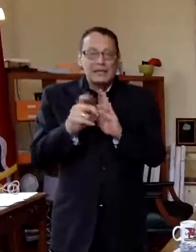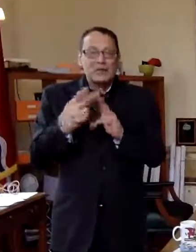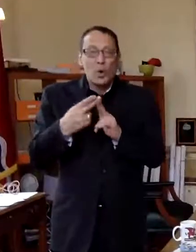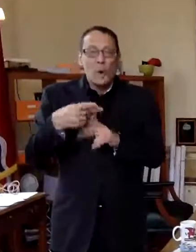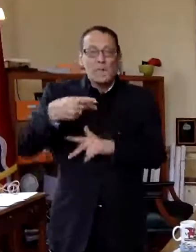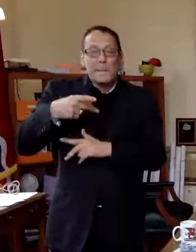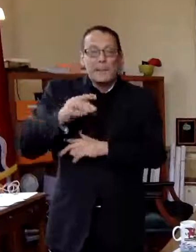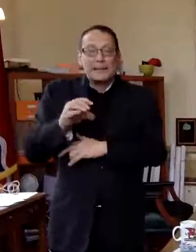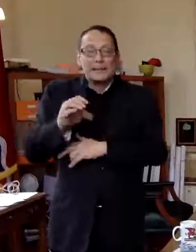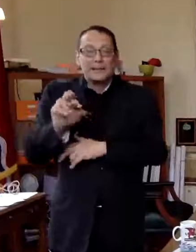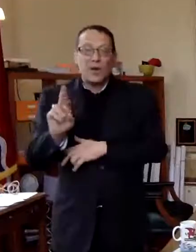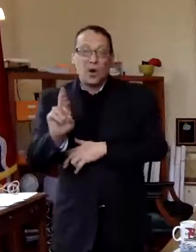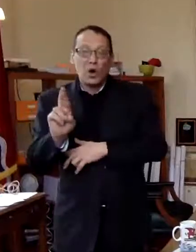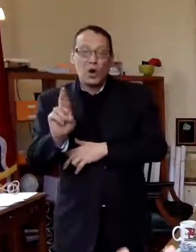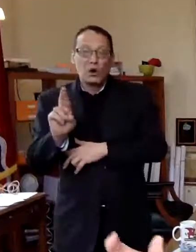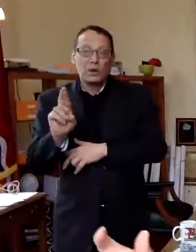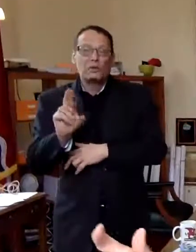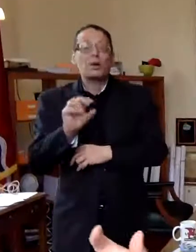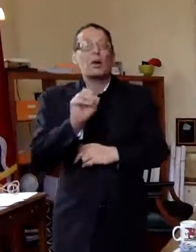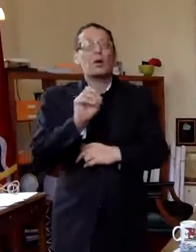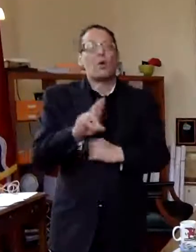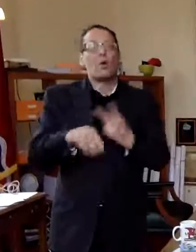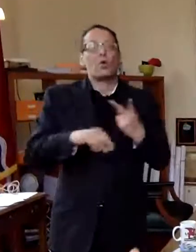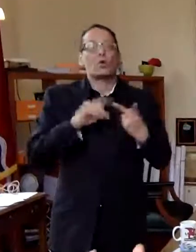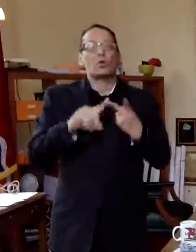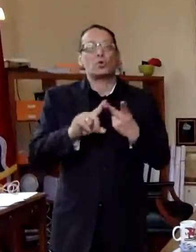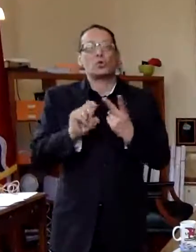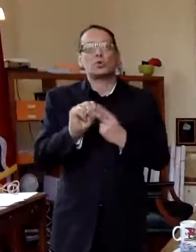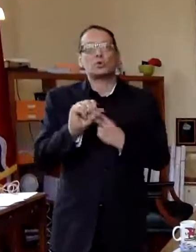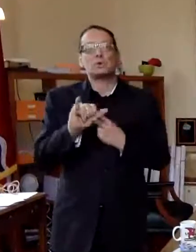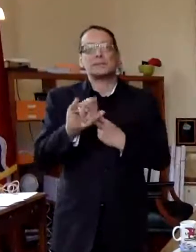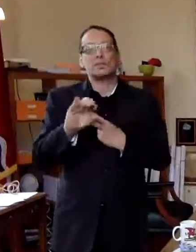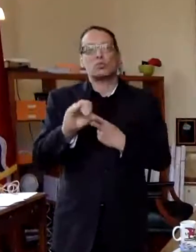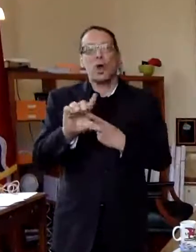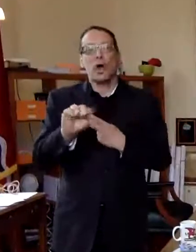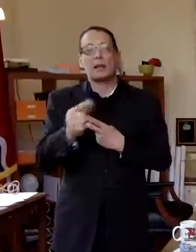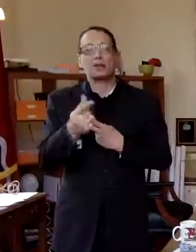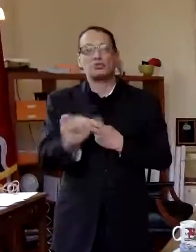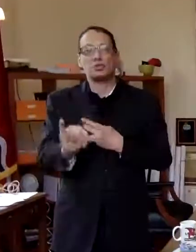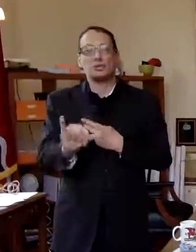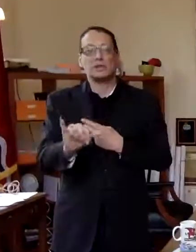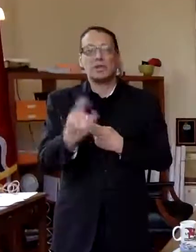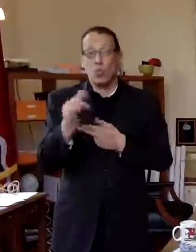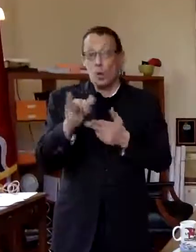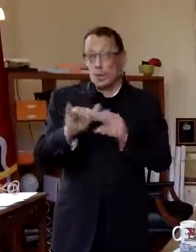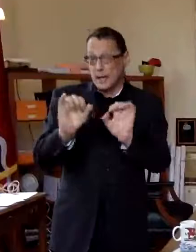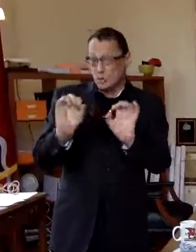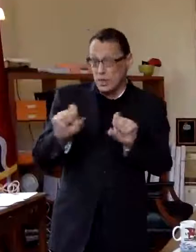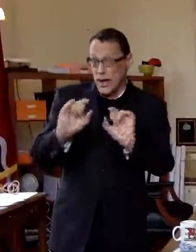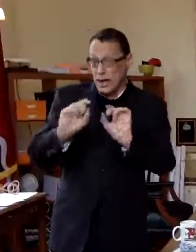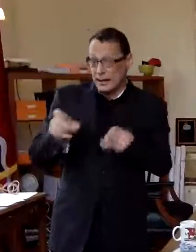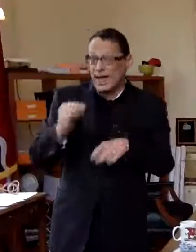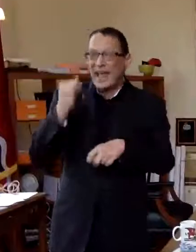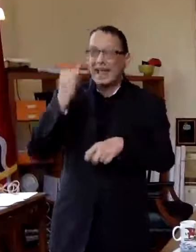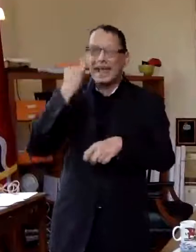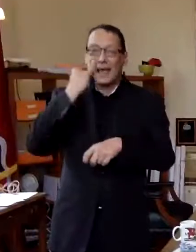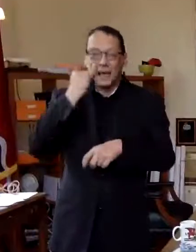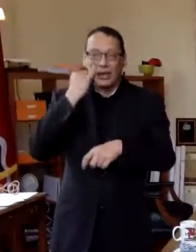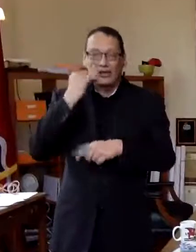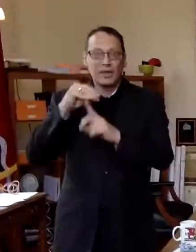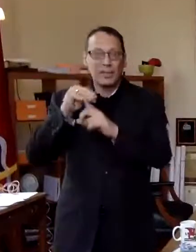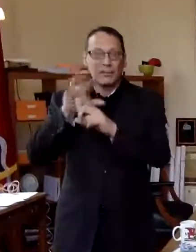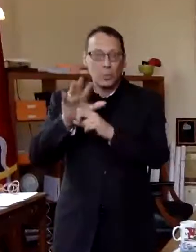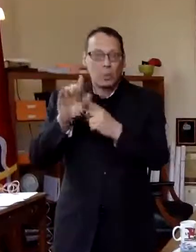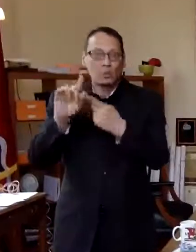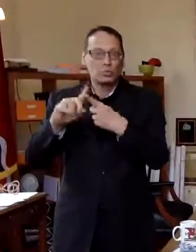pcr or whether it be the serology test the test that you can give someone to figure out if they've had covid